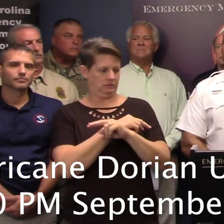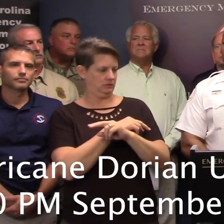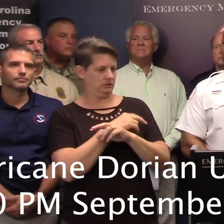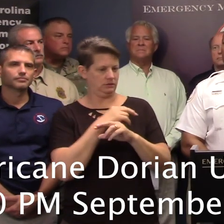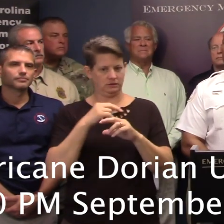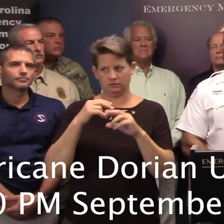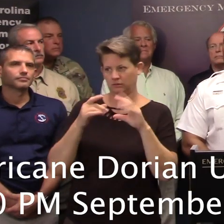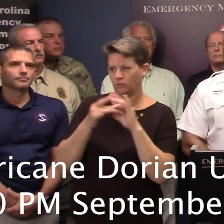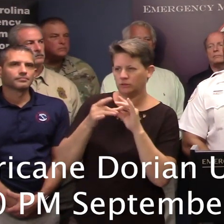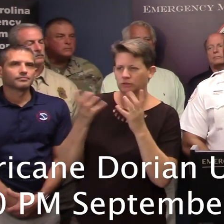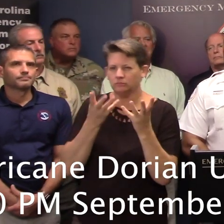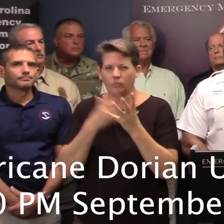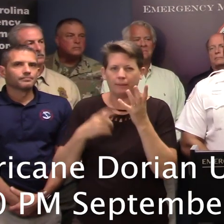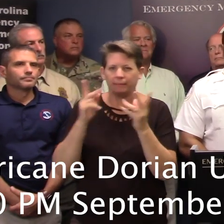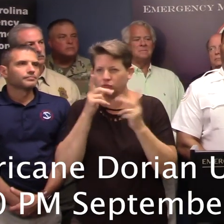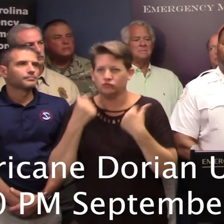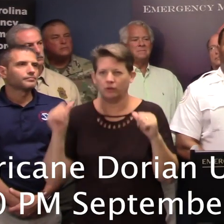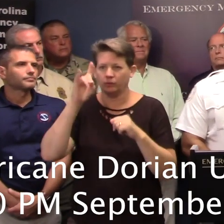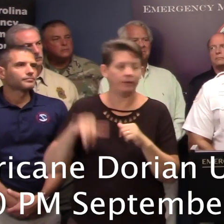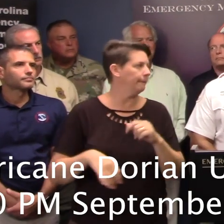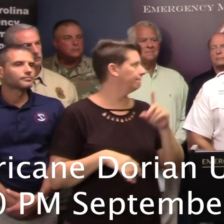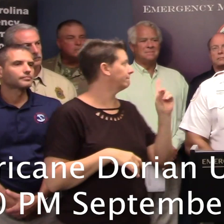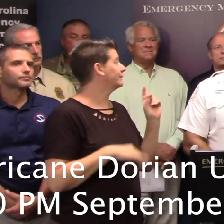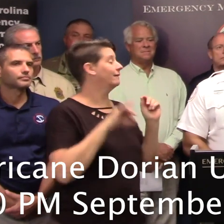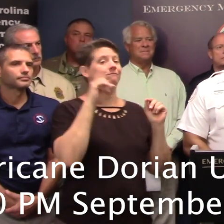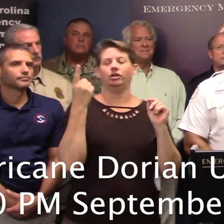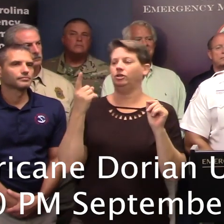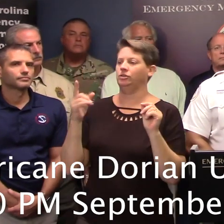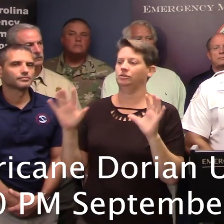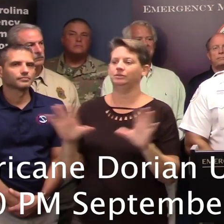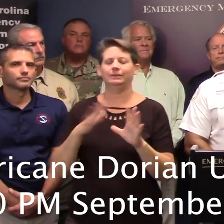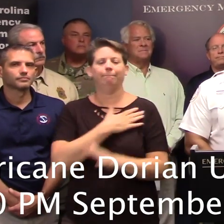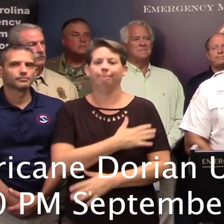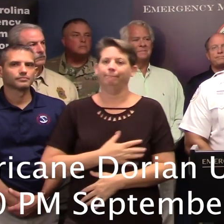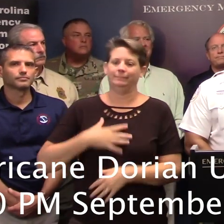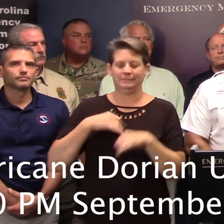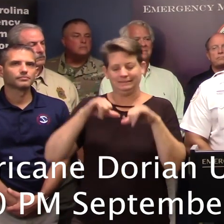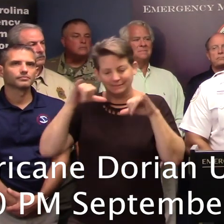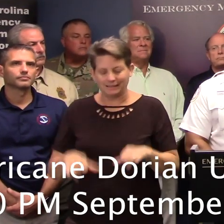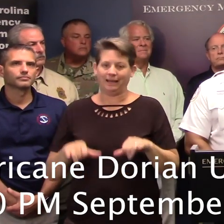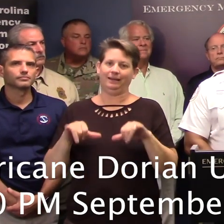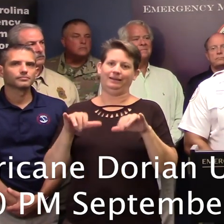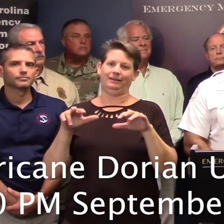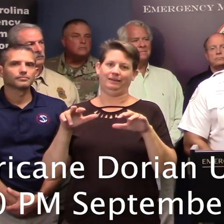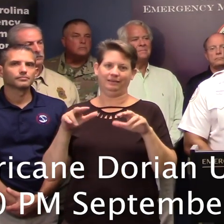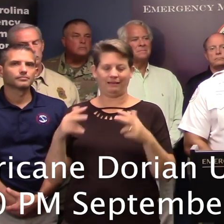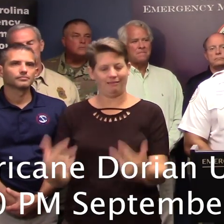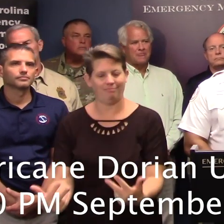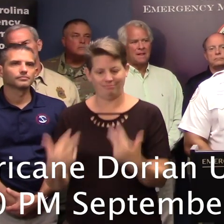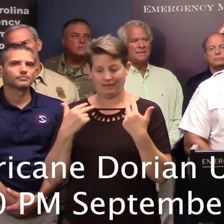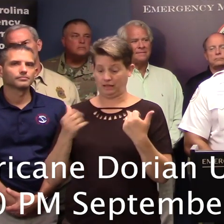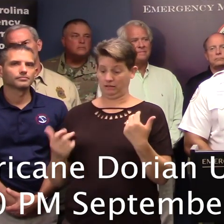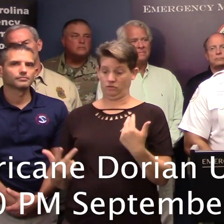And what's your message to people there attempting to do that? First and foremost, please just stay within your respective lane of travel. Crossing